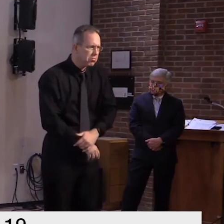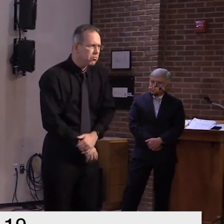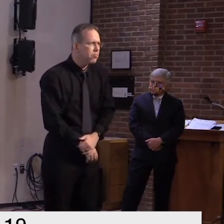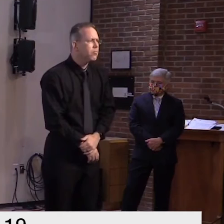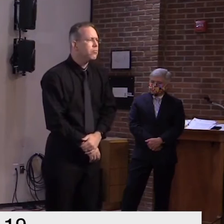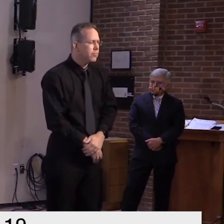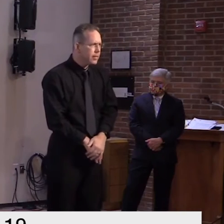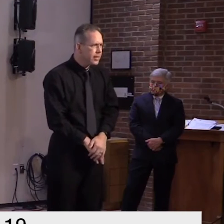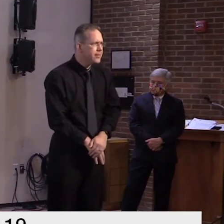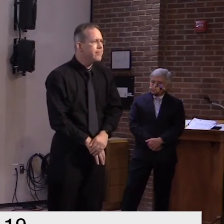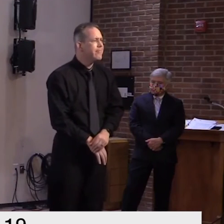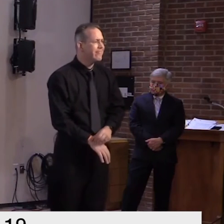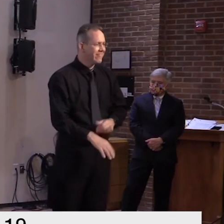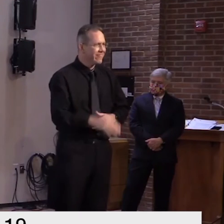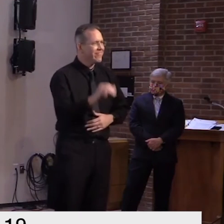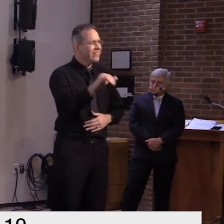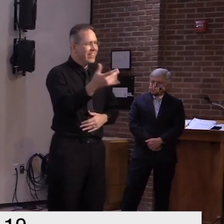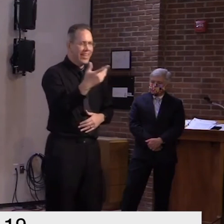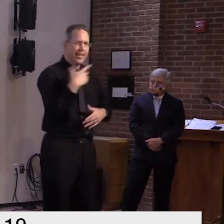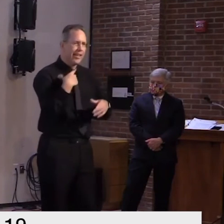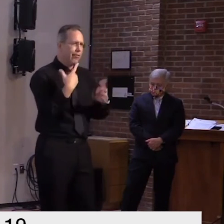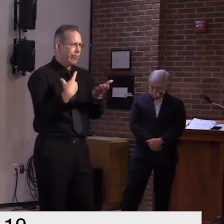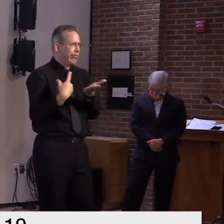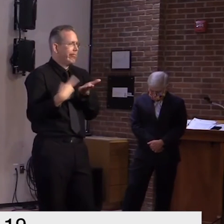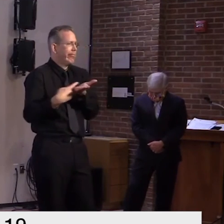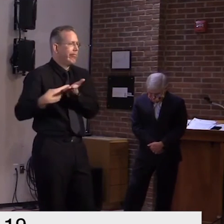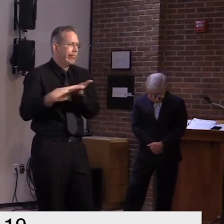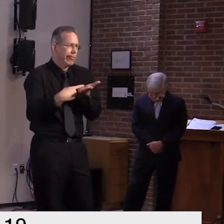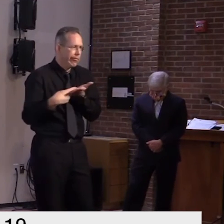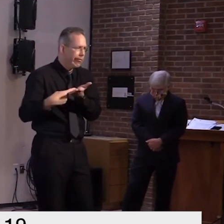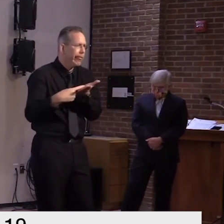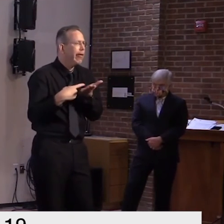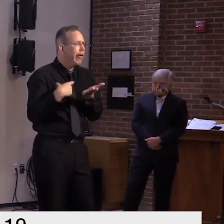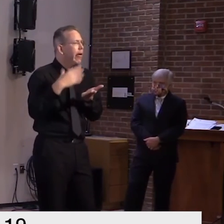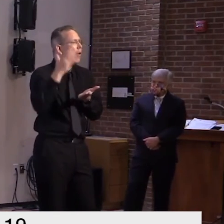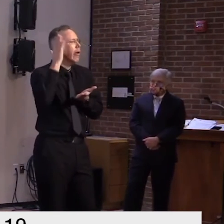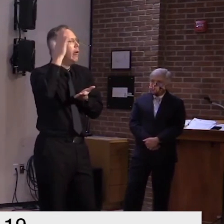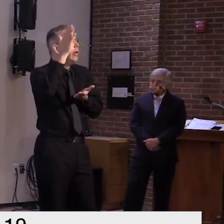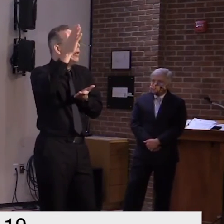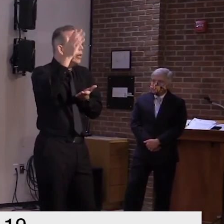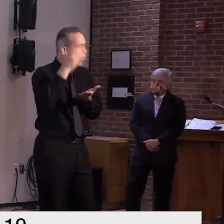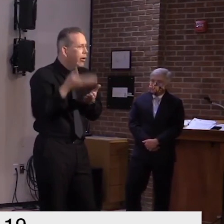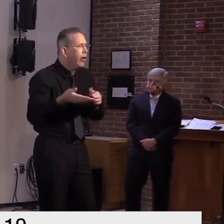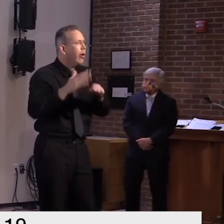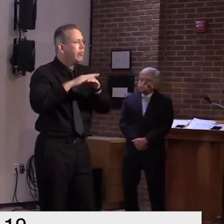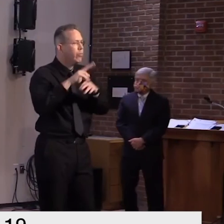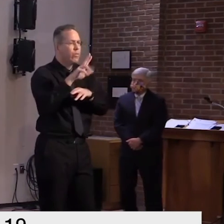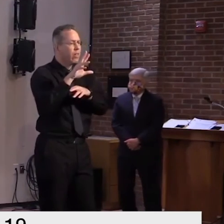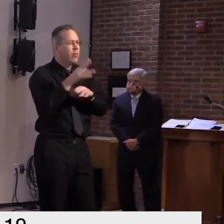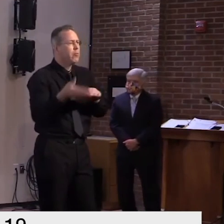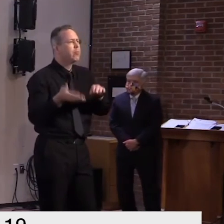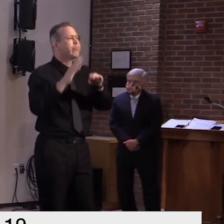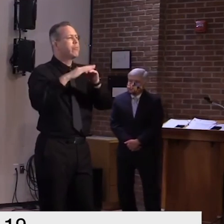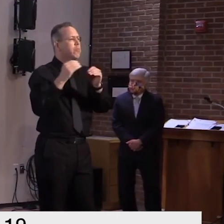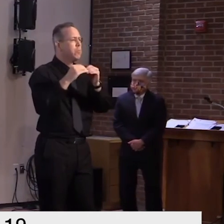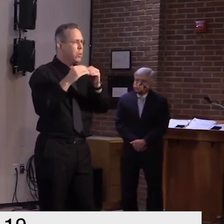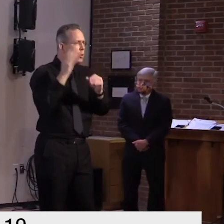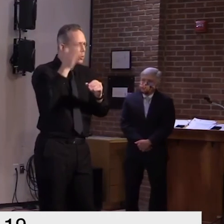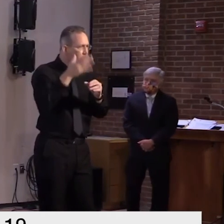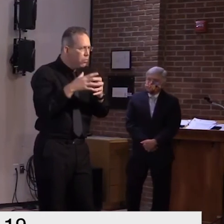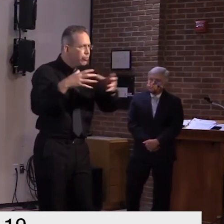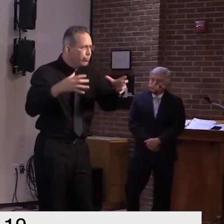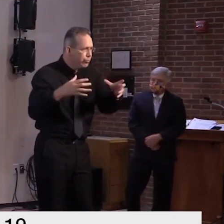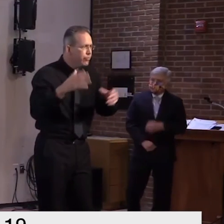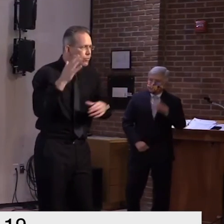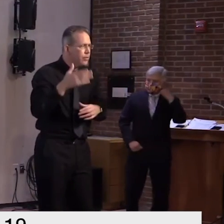anticipate that we will be increasing uh the number uh and probably around the same time that we open everything else up